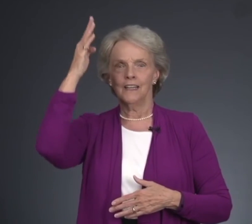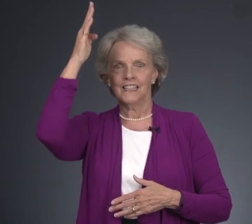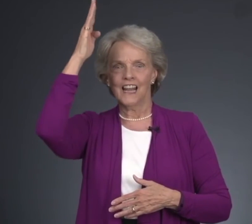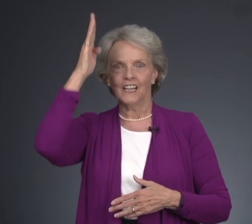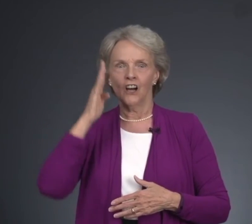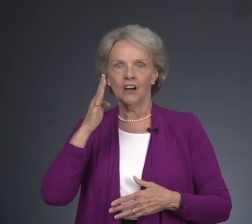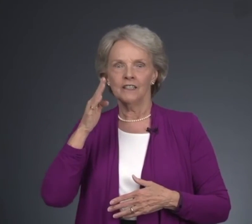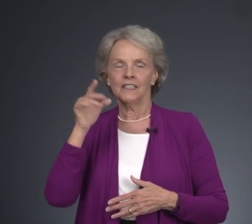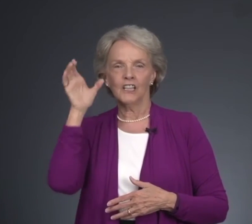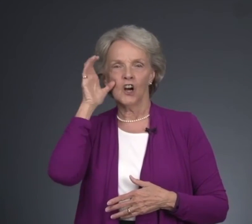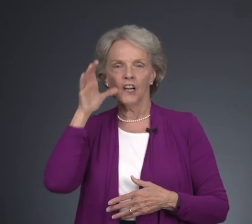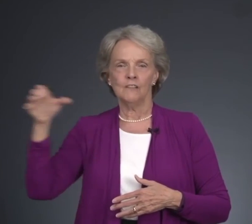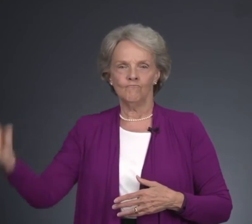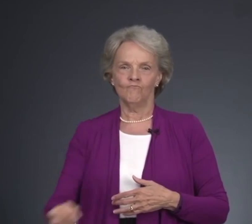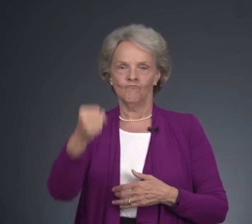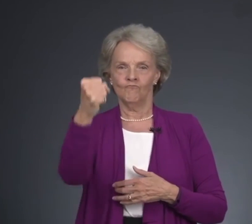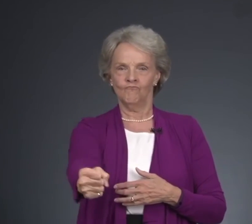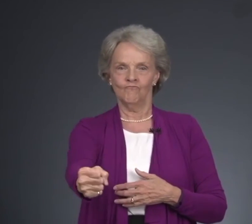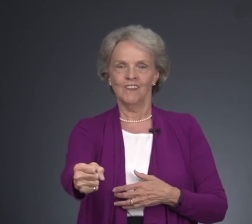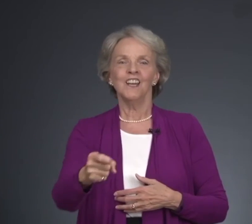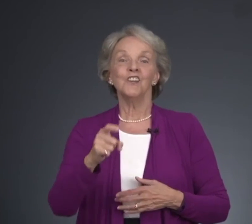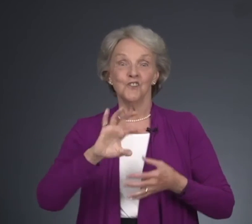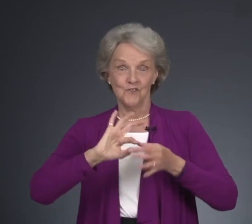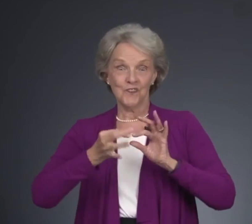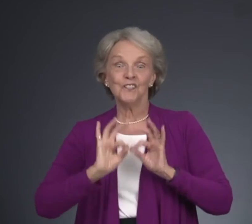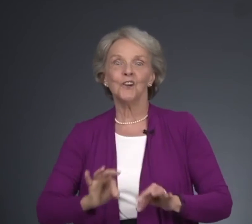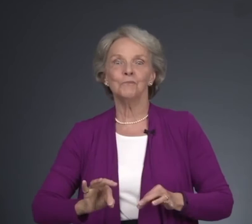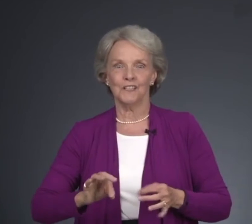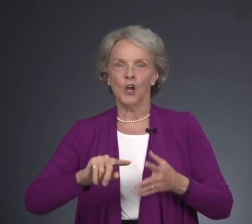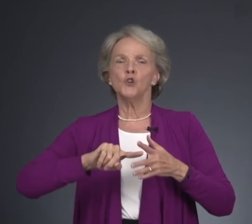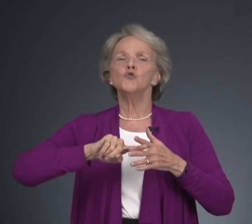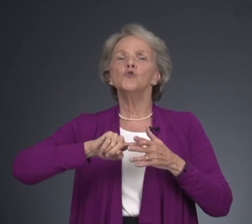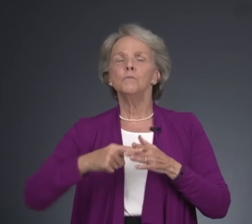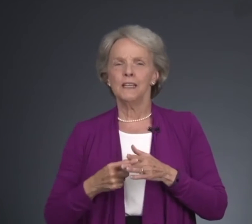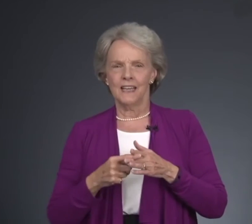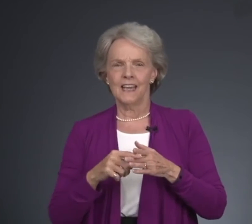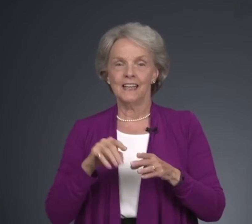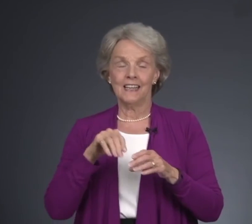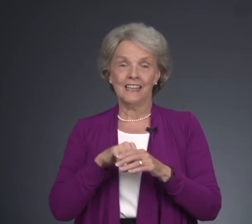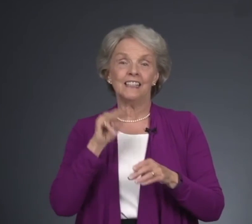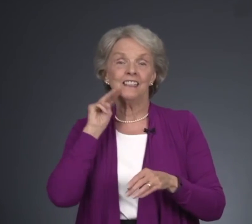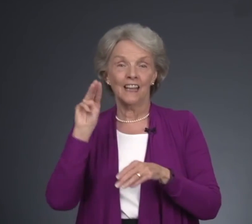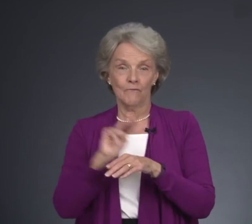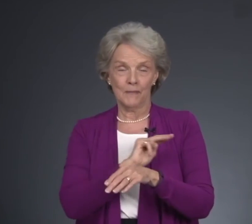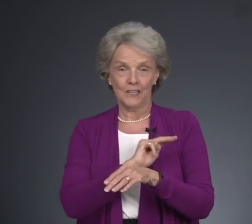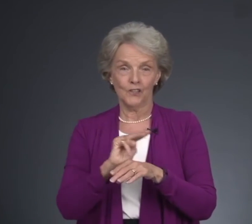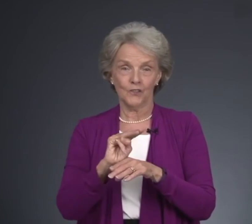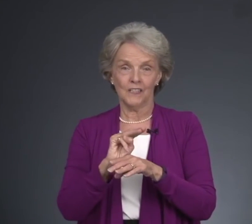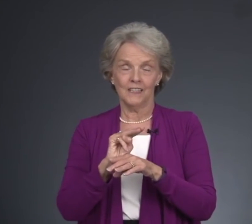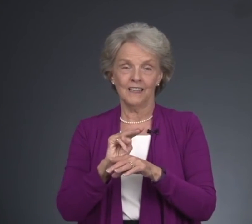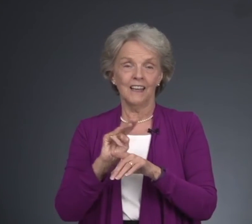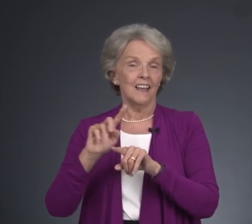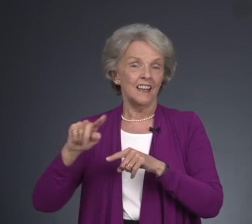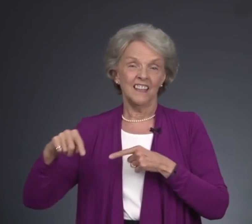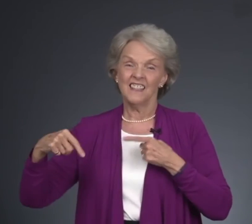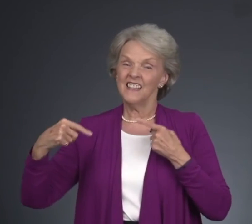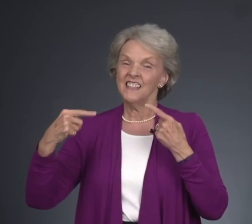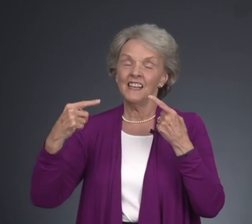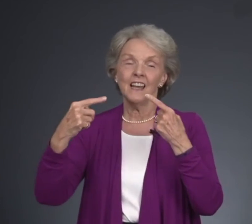It's like God said, Carleen, you interpret. You begin in deaf ministry. And since that